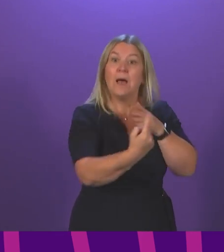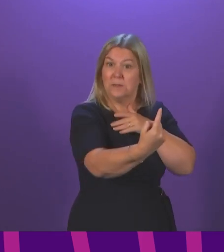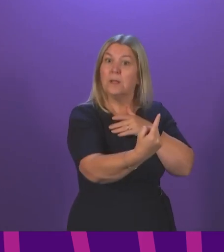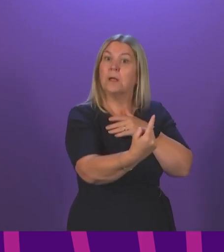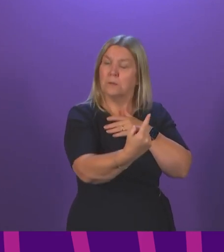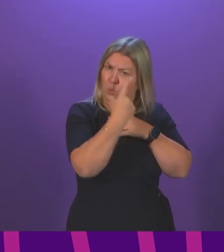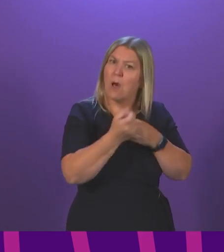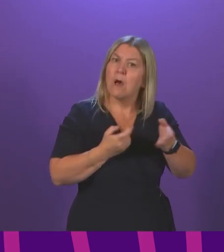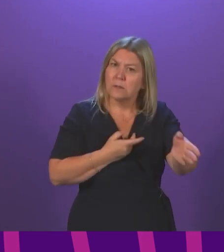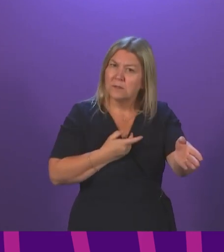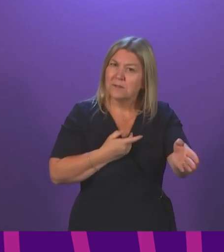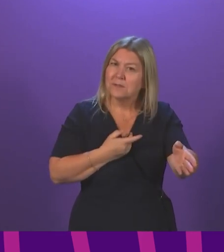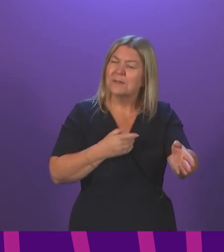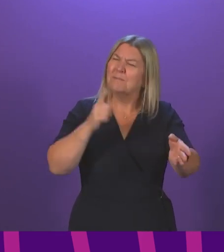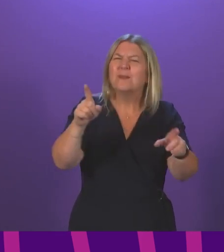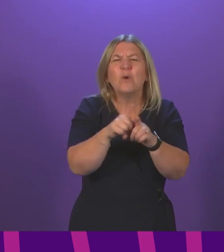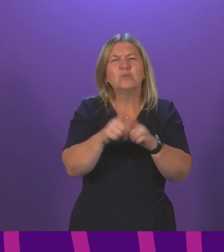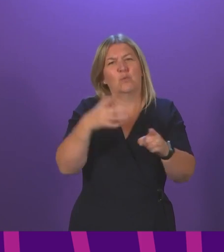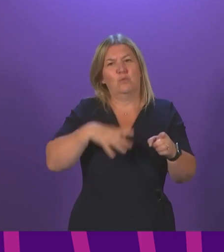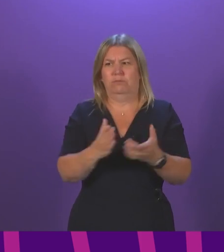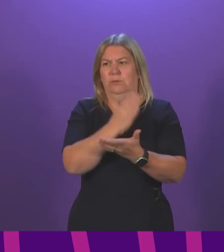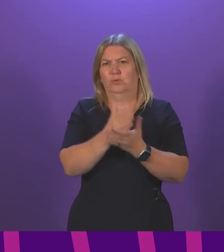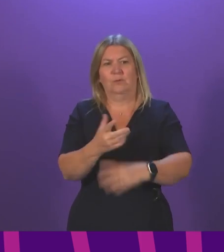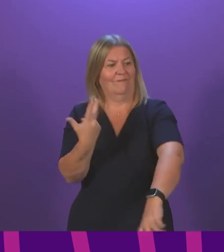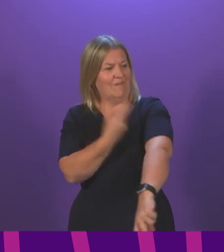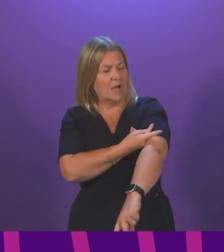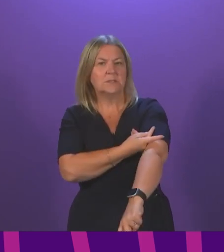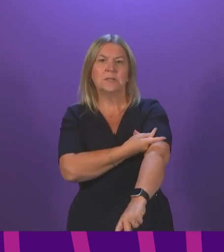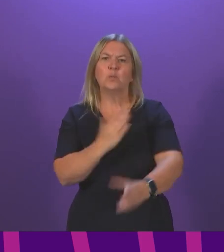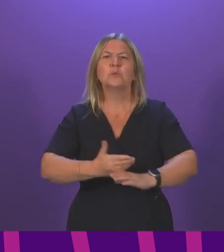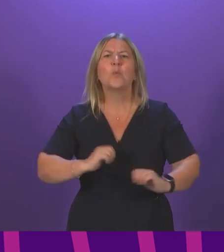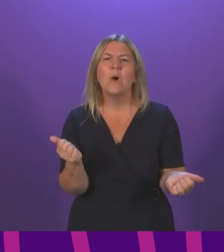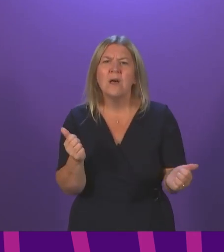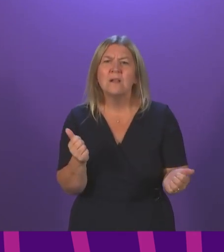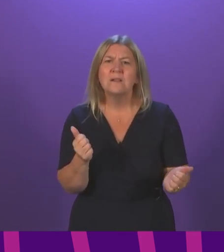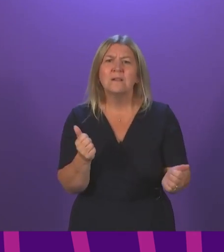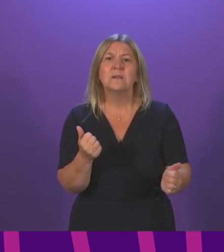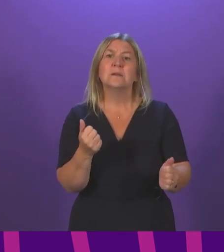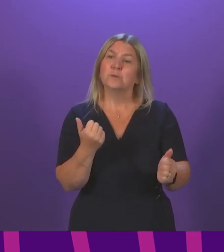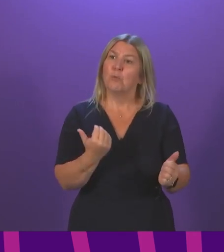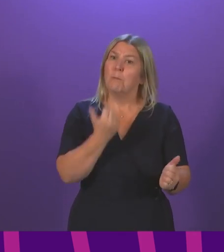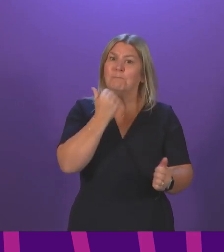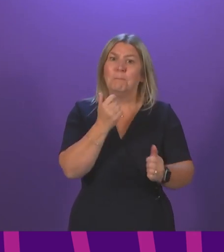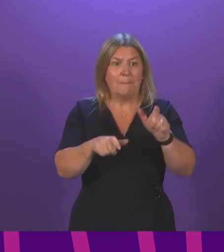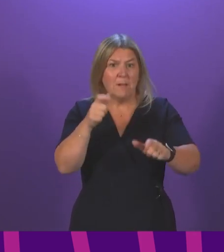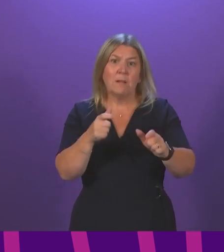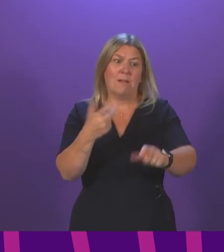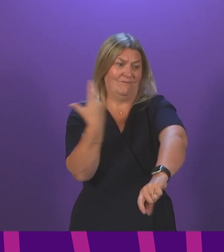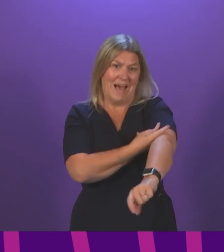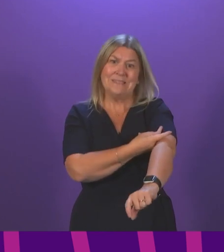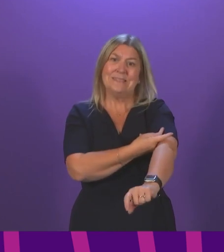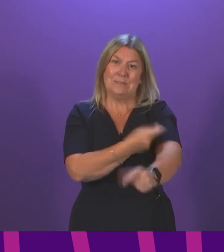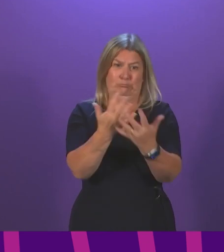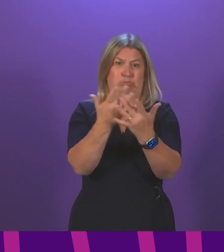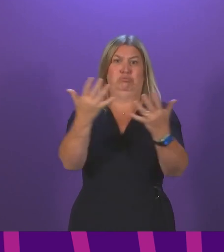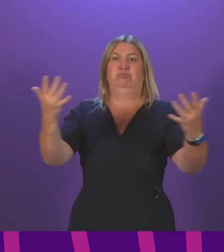vaccine to its fullest effect, drive up the rates of vaccination and then make sure we're using the protection of vaccination